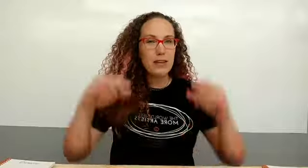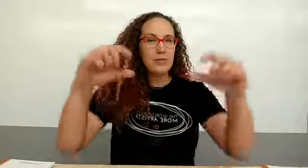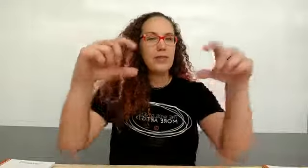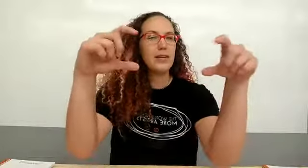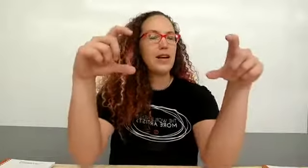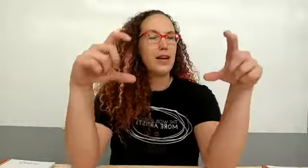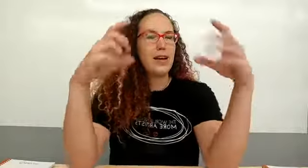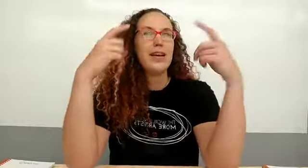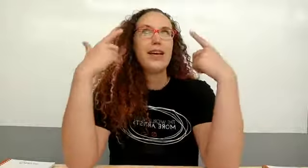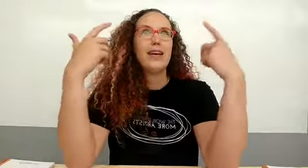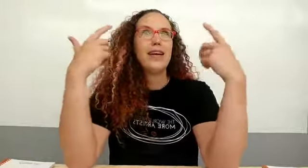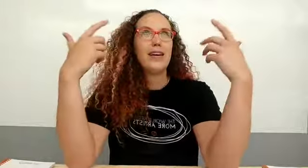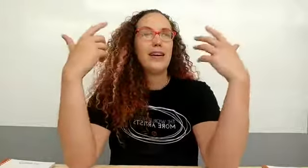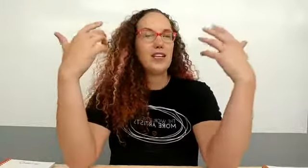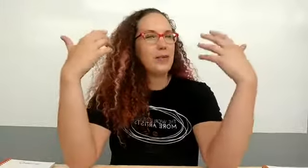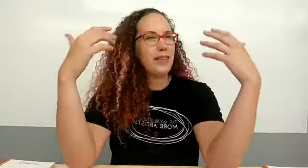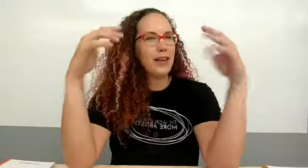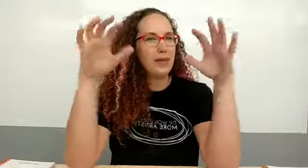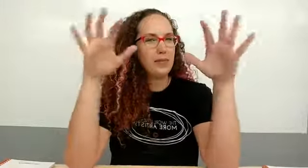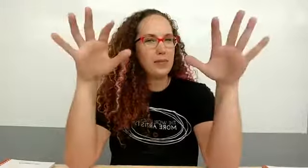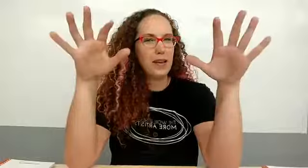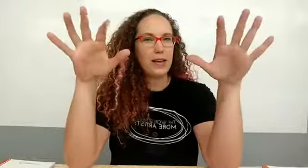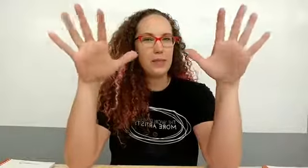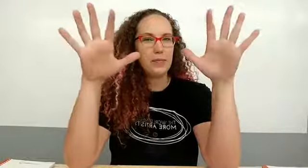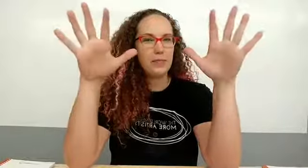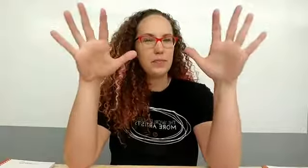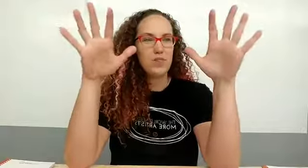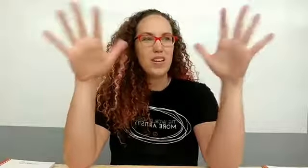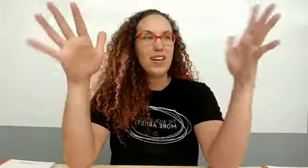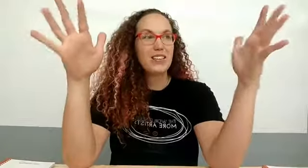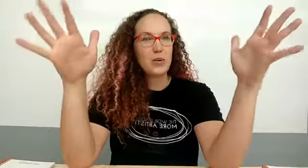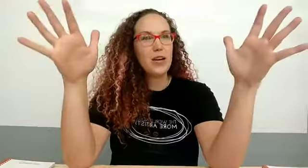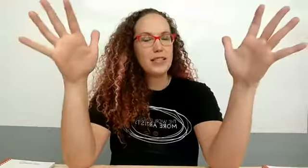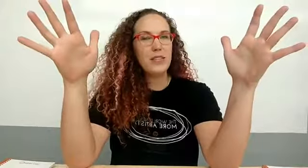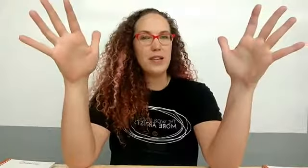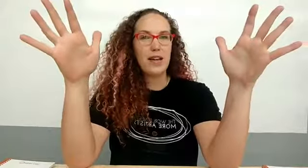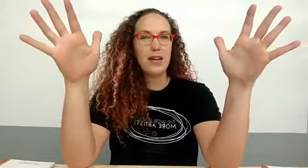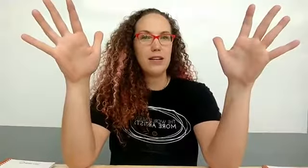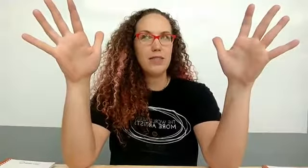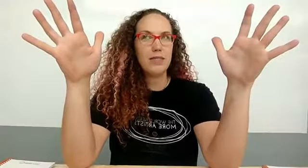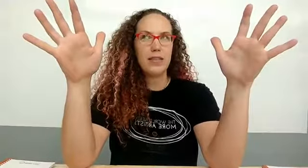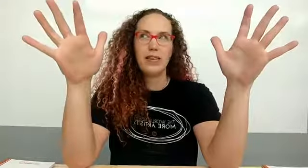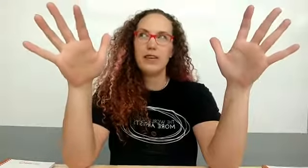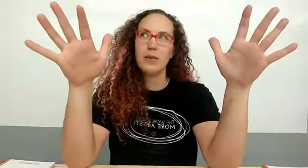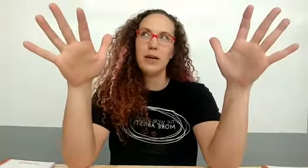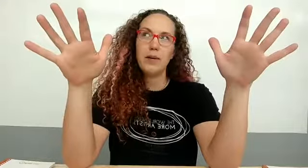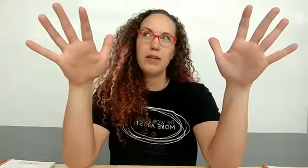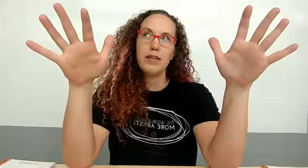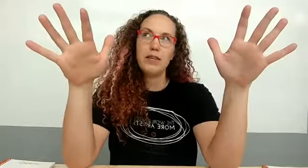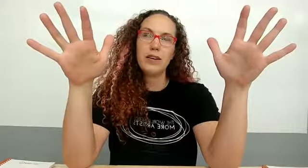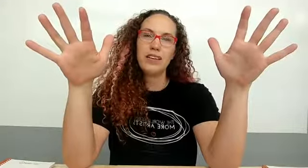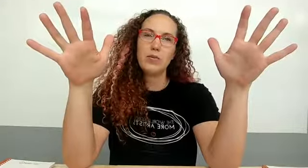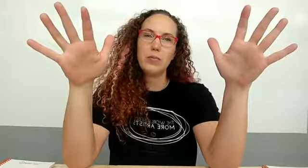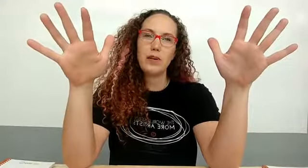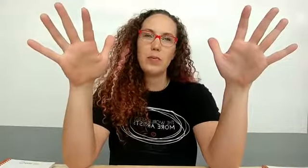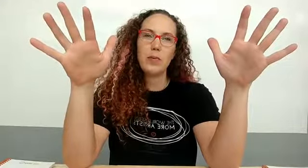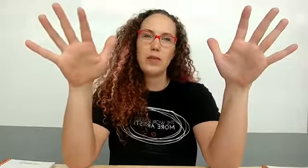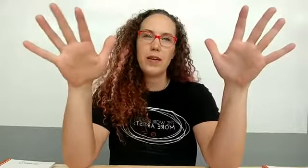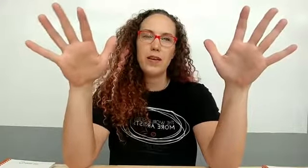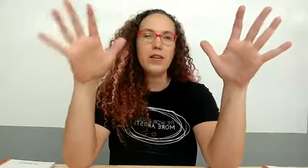here's my thing like it's a 27 i think is what i put i think that's what price point we're thinking of